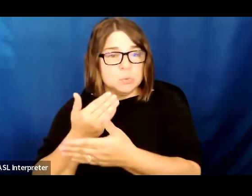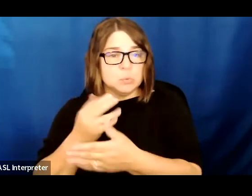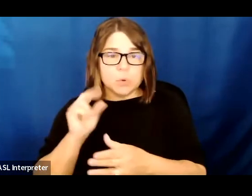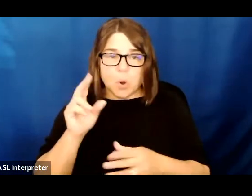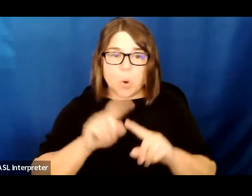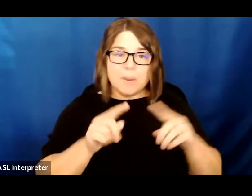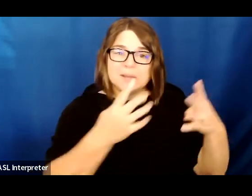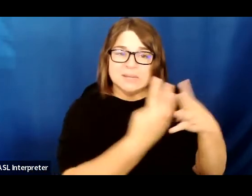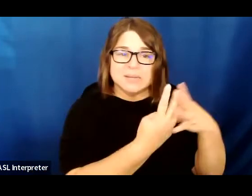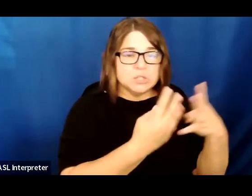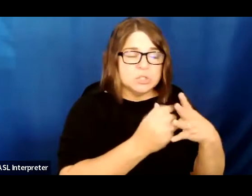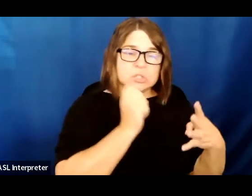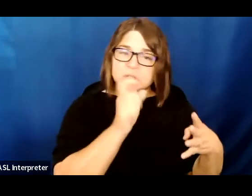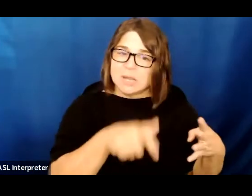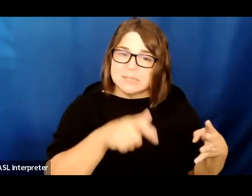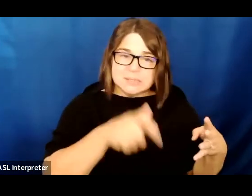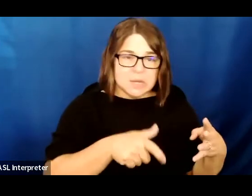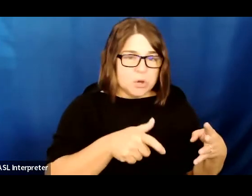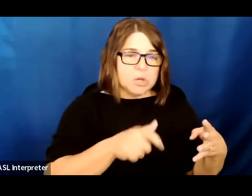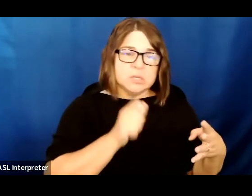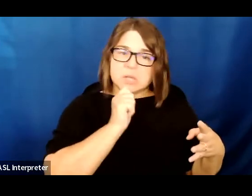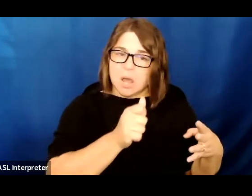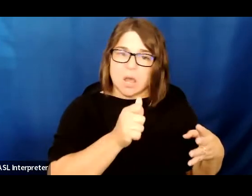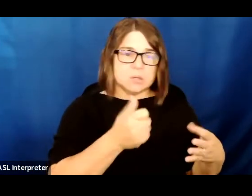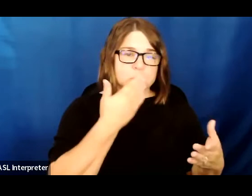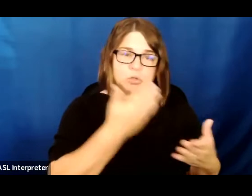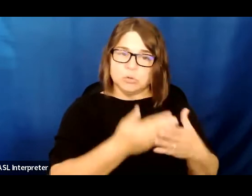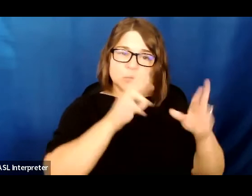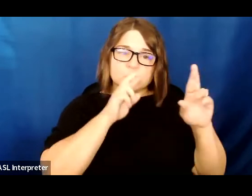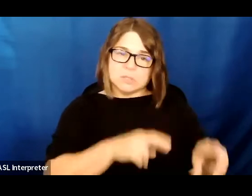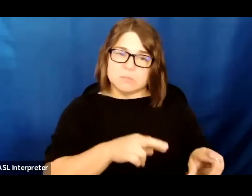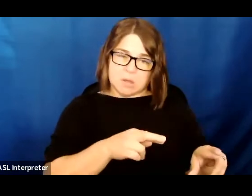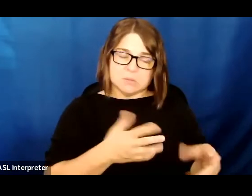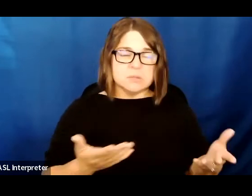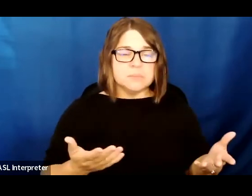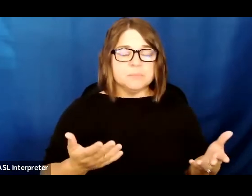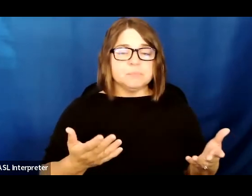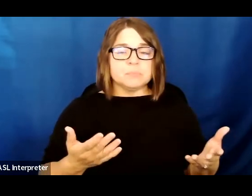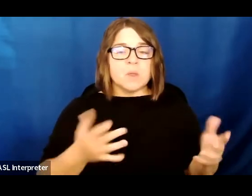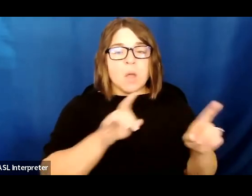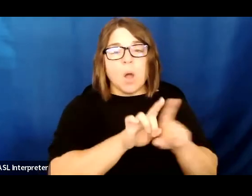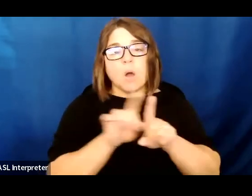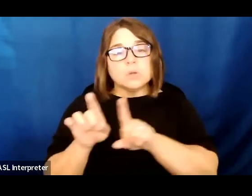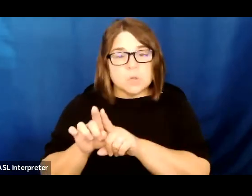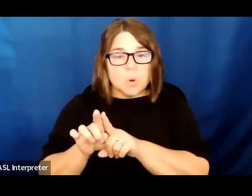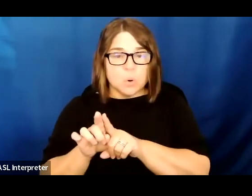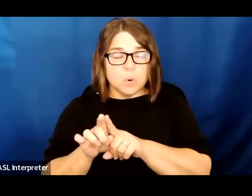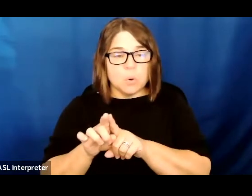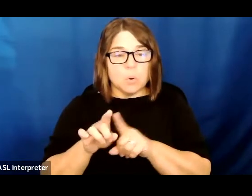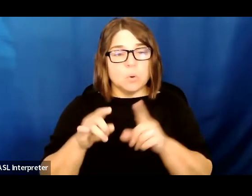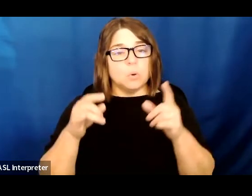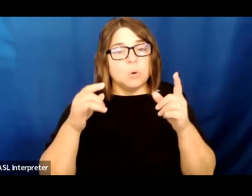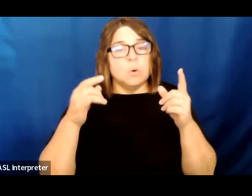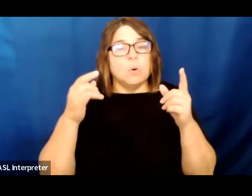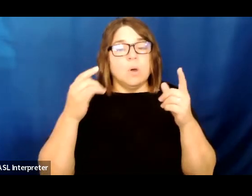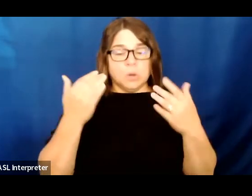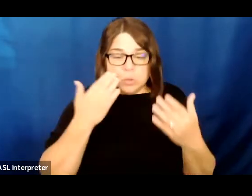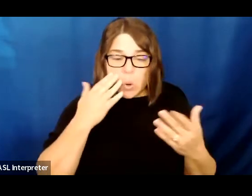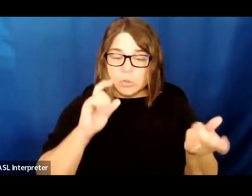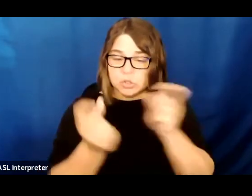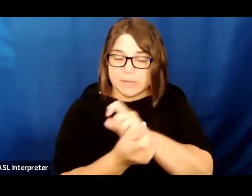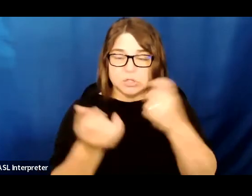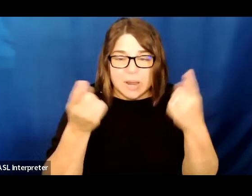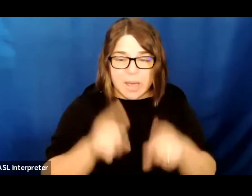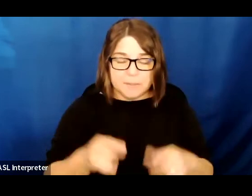as an unnecessary and inhumane response. Along with recognizing the step forward taken today, we recognize these